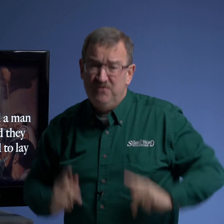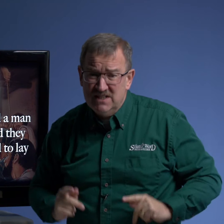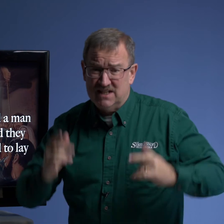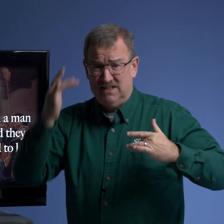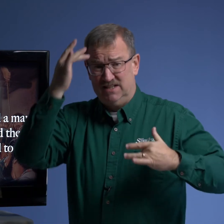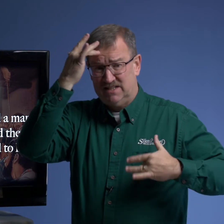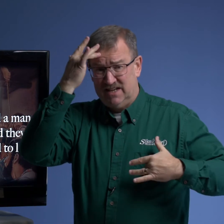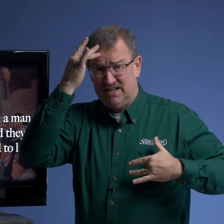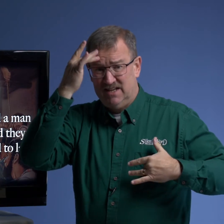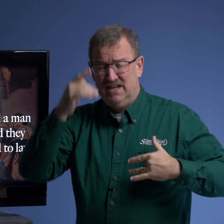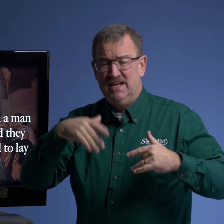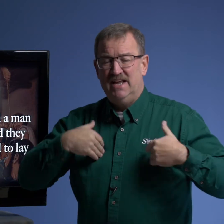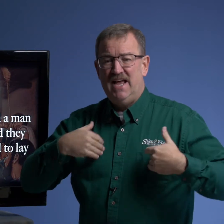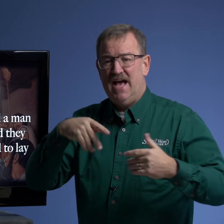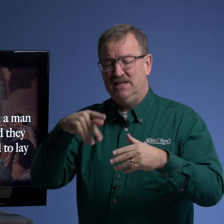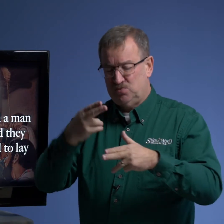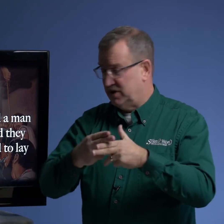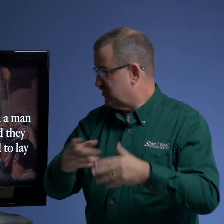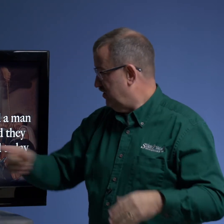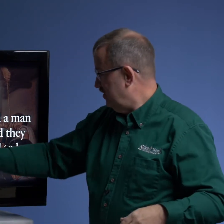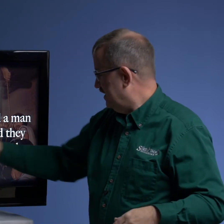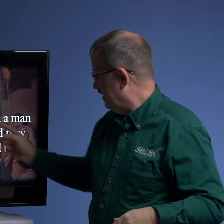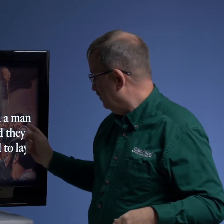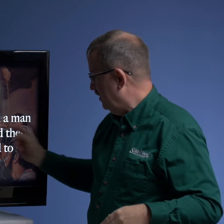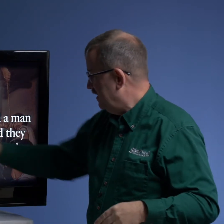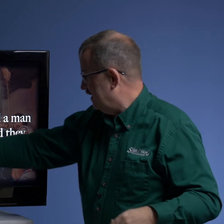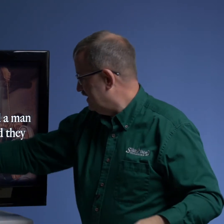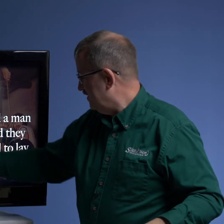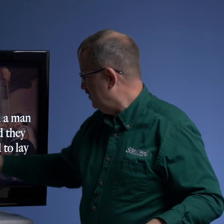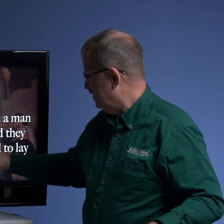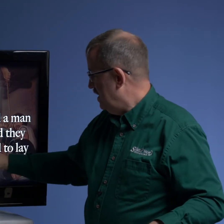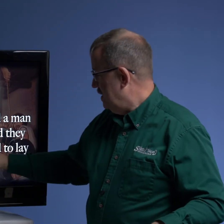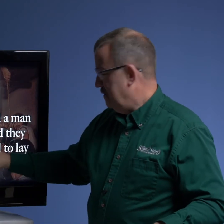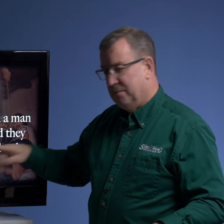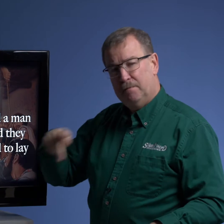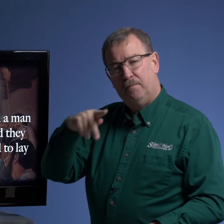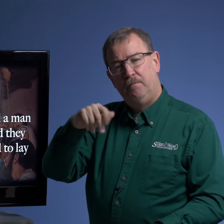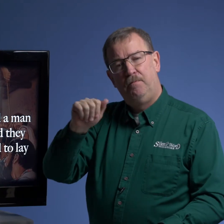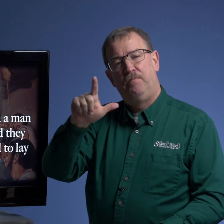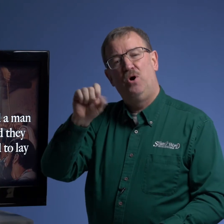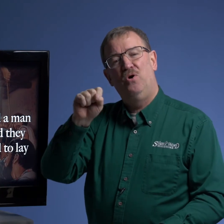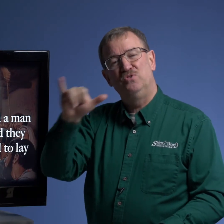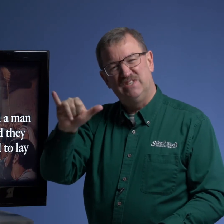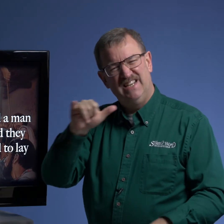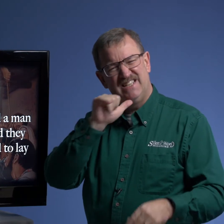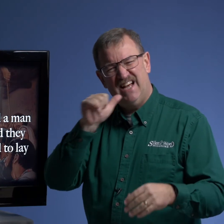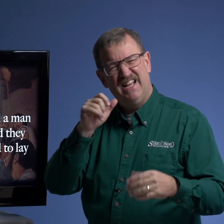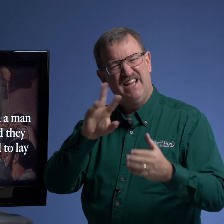physically sick he has what is called here brought in a man taken with palsy it's not a